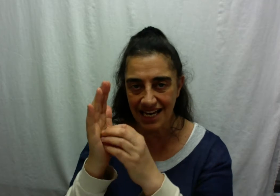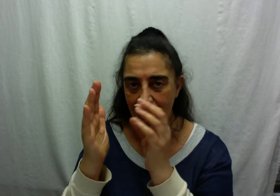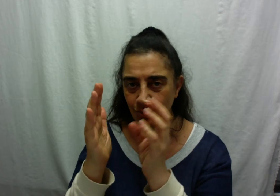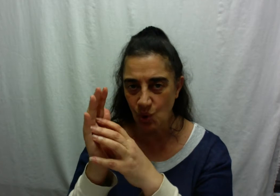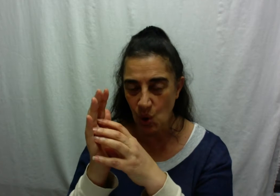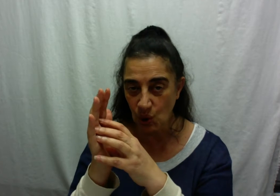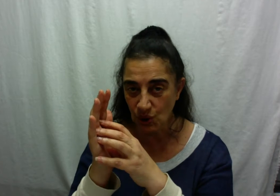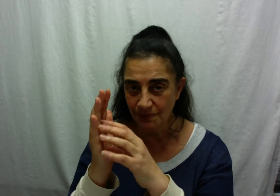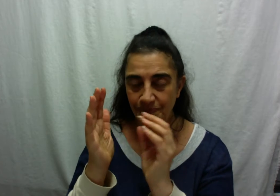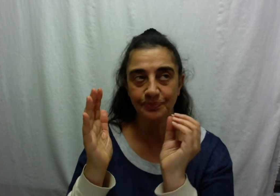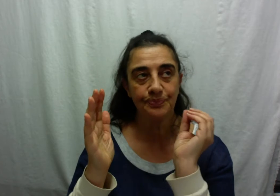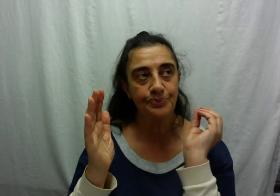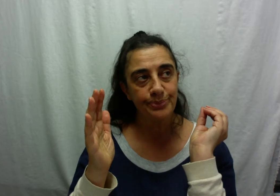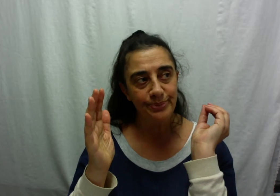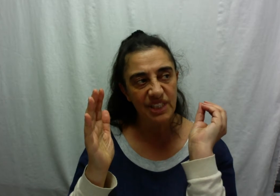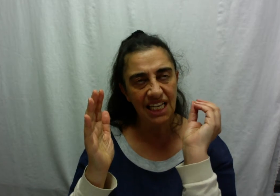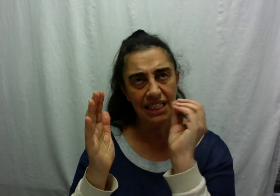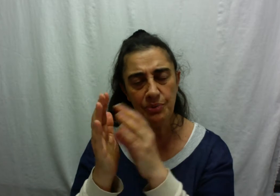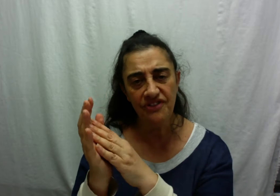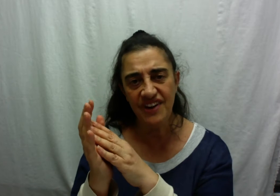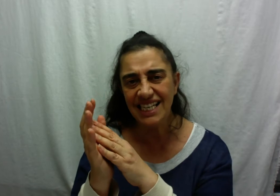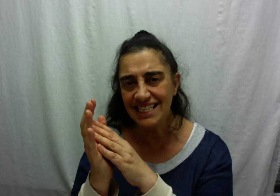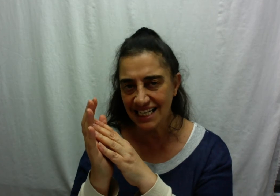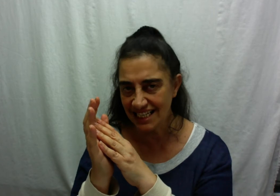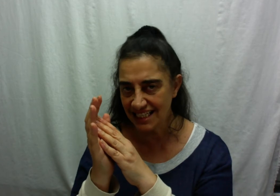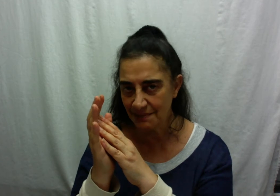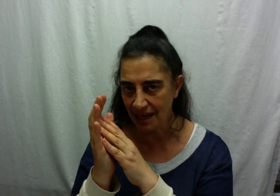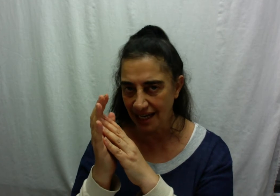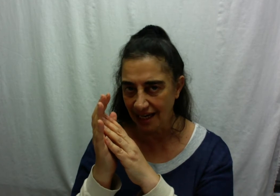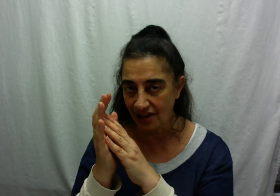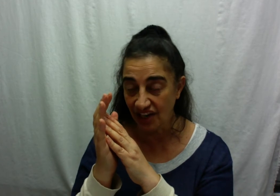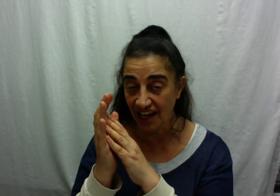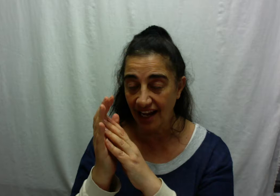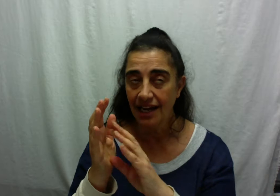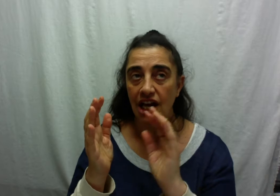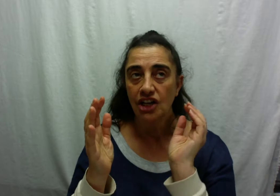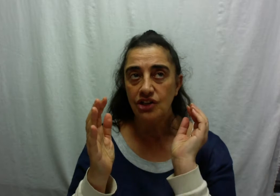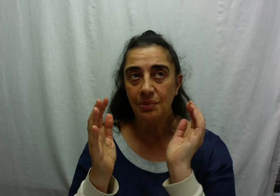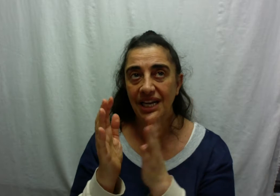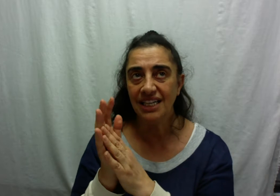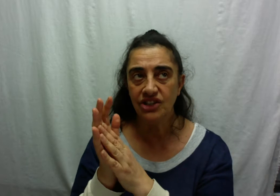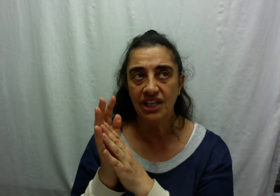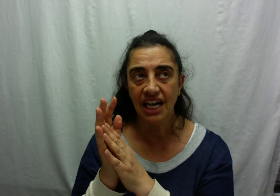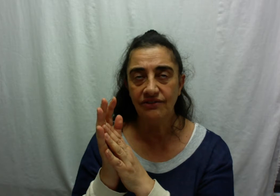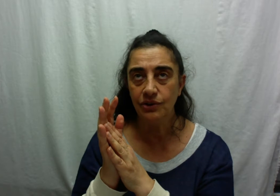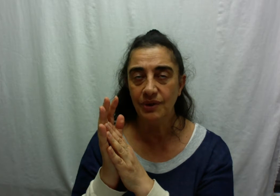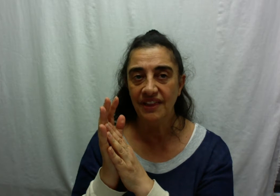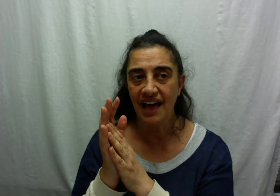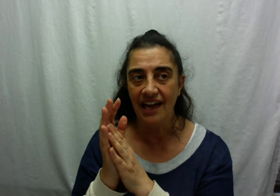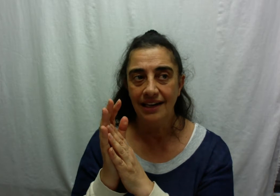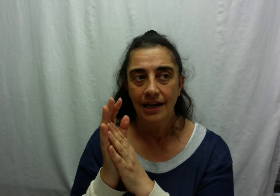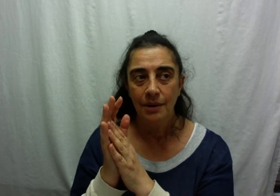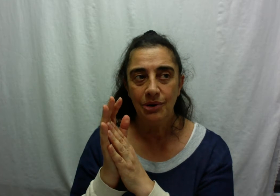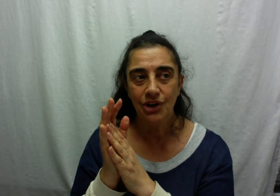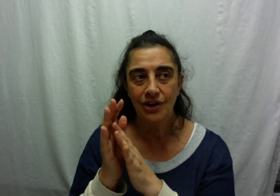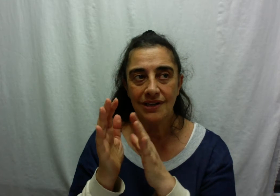damn wall is preventing this money okay so be extra careful with that because